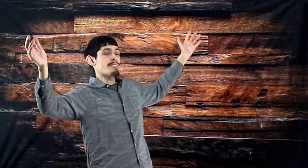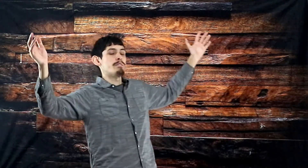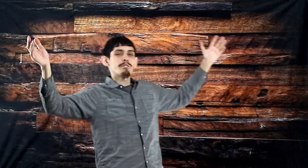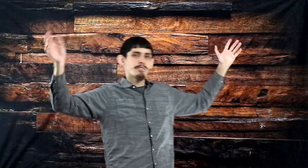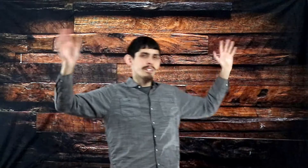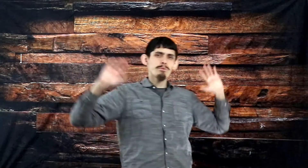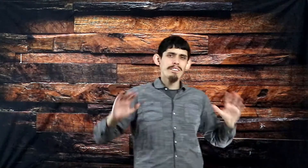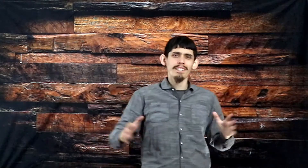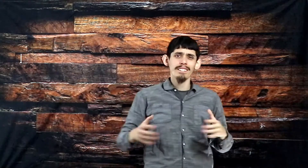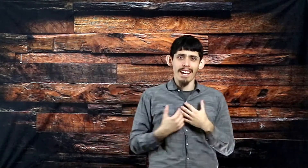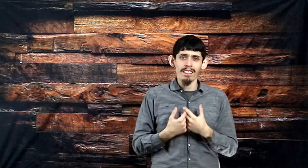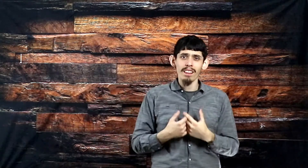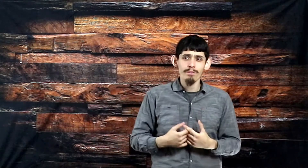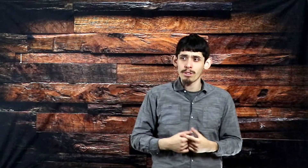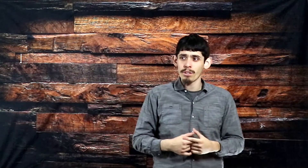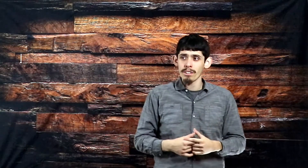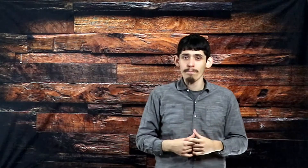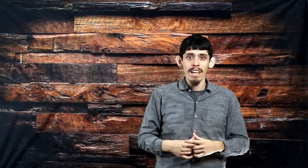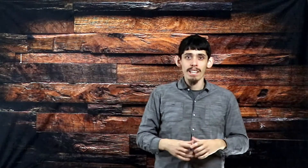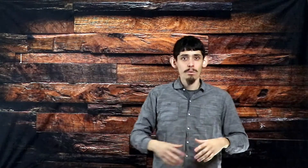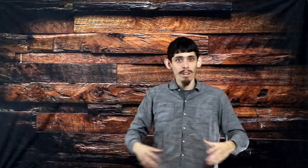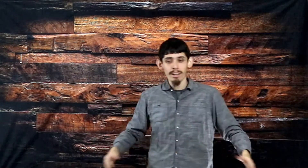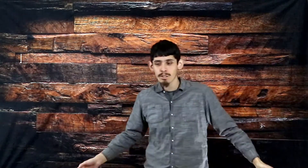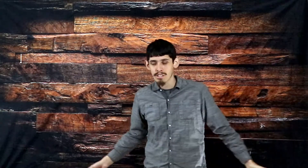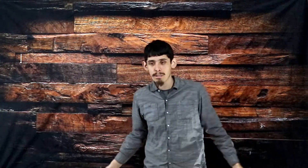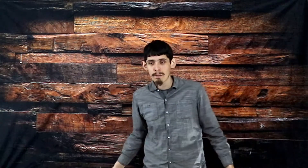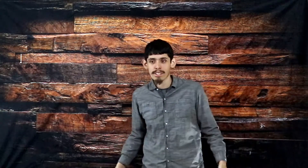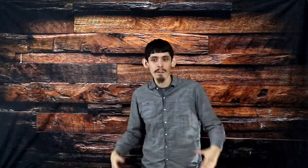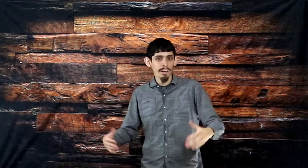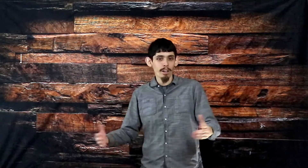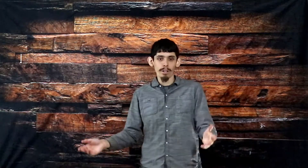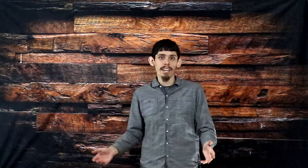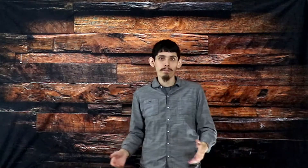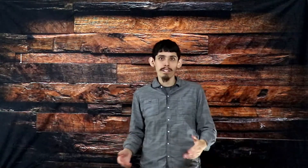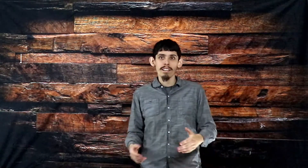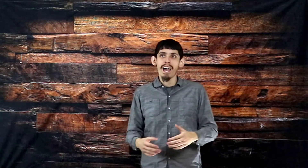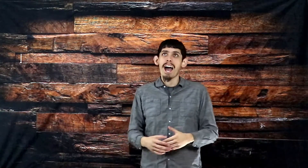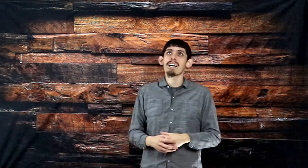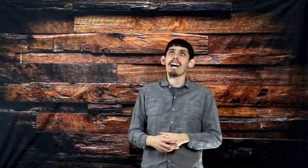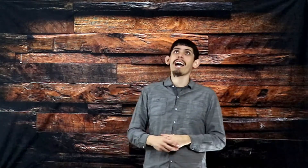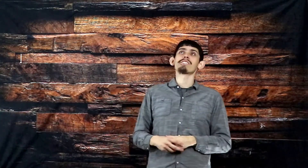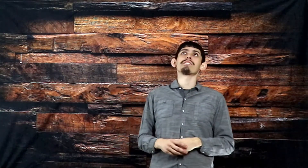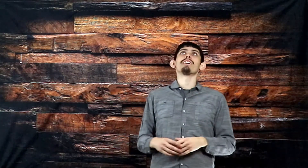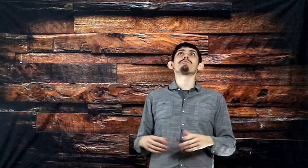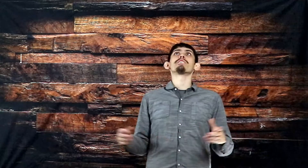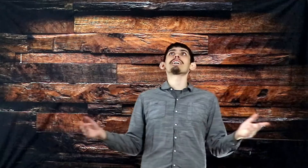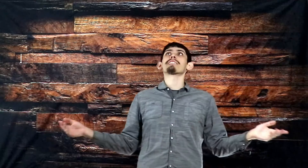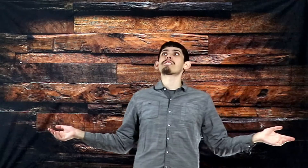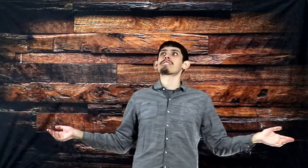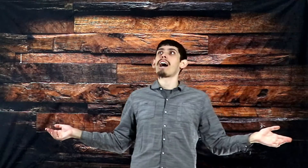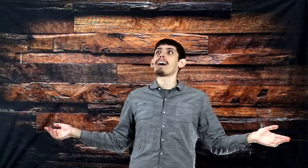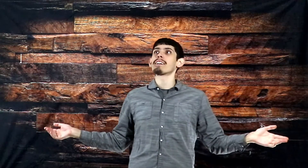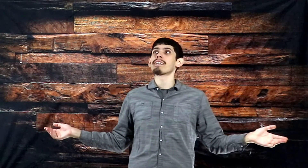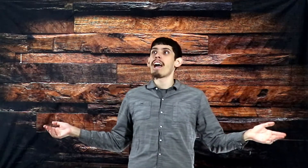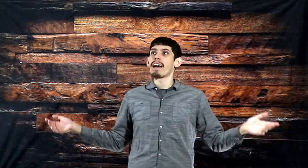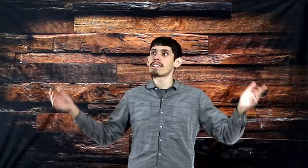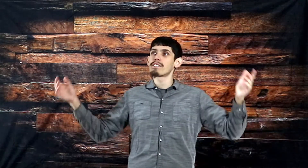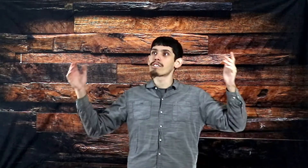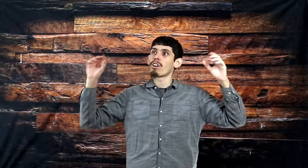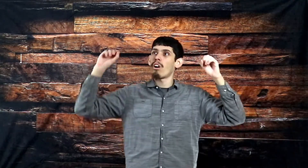beautiful, that's one of the things that I love doing is when I go sleep outside, when I go camping, I just love looking at the sky and I just see all